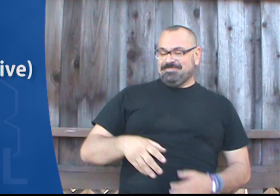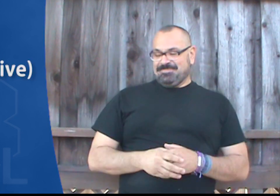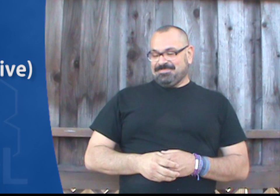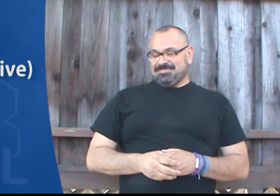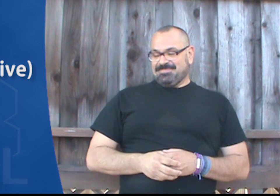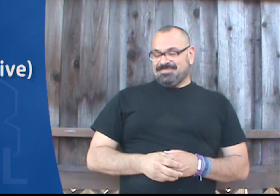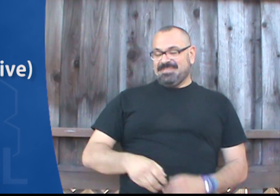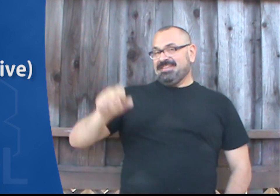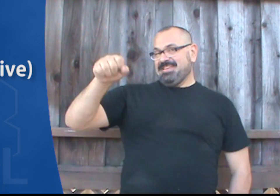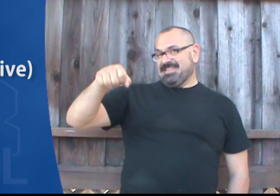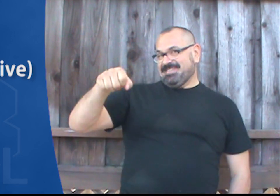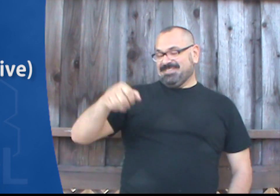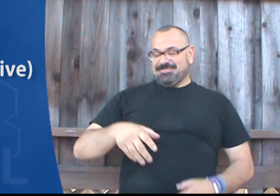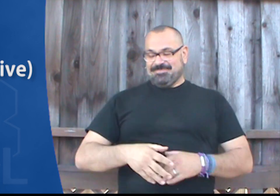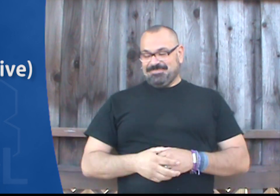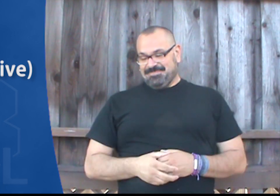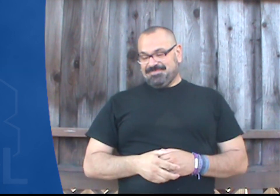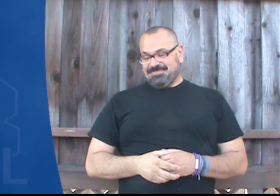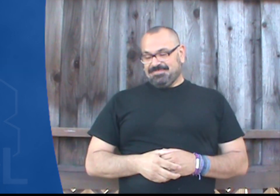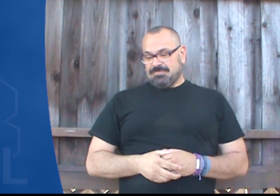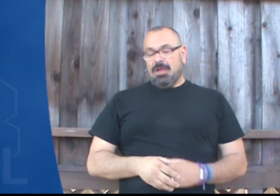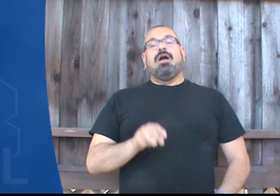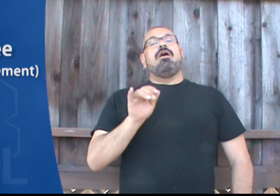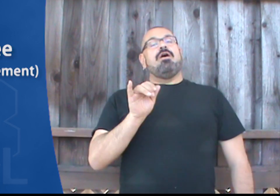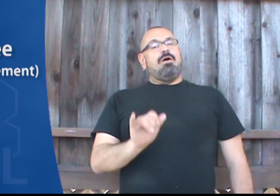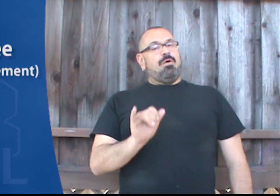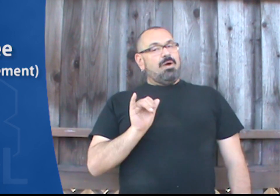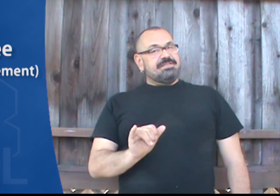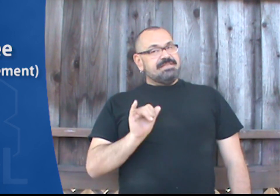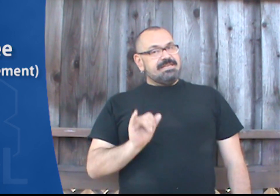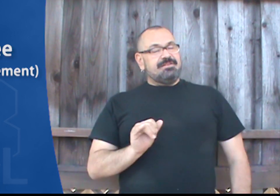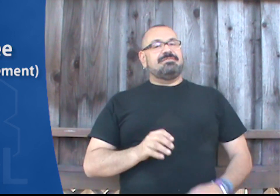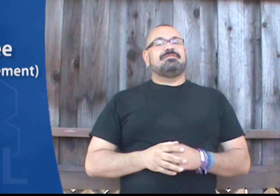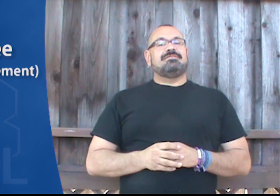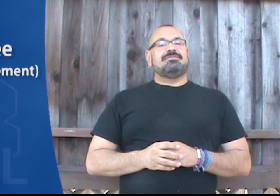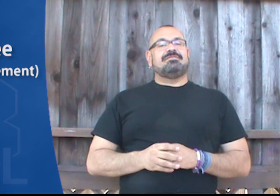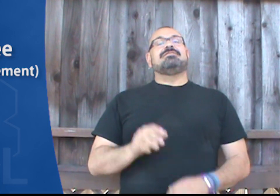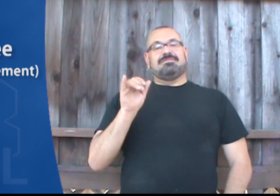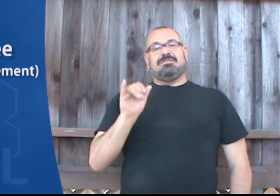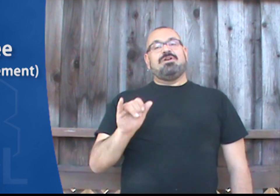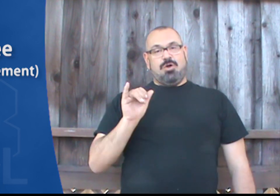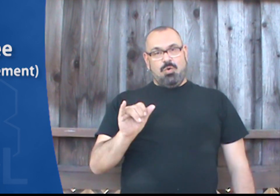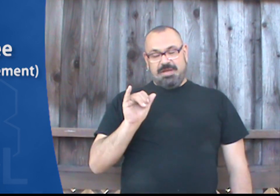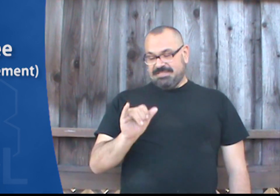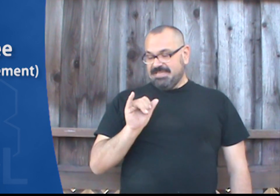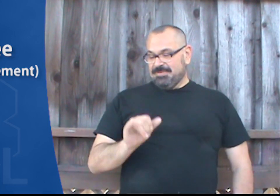Yes, yes, oh, I see, oh, I see,